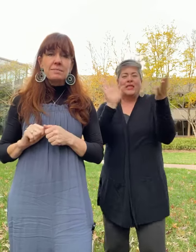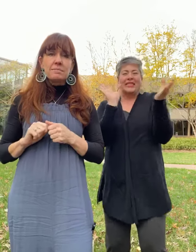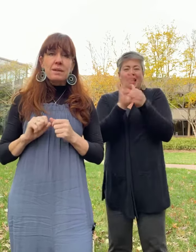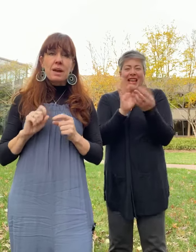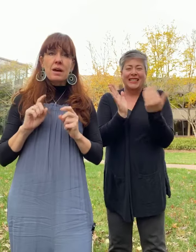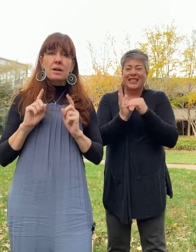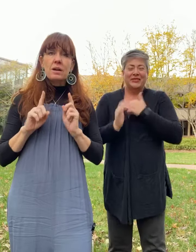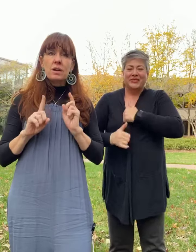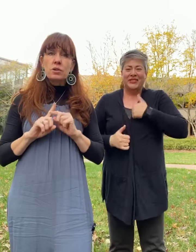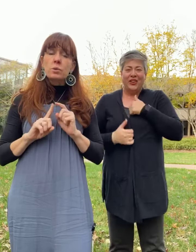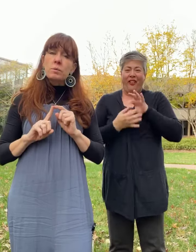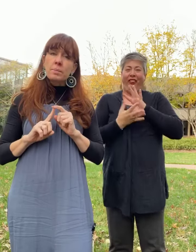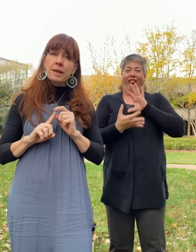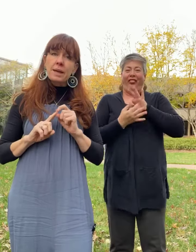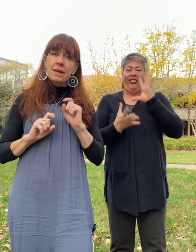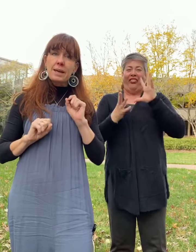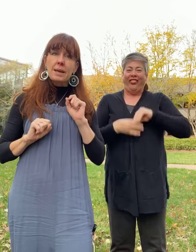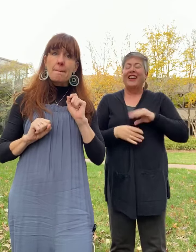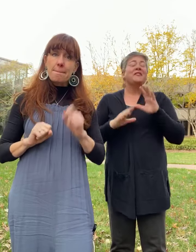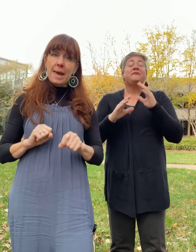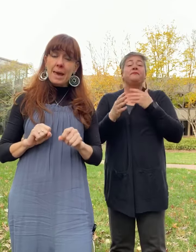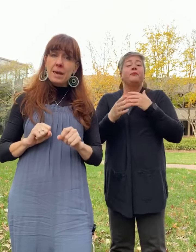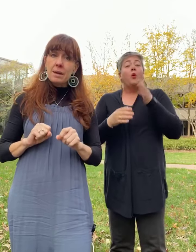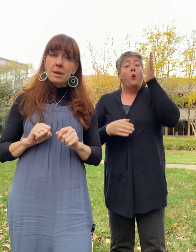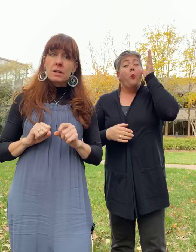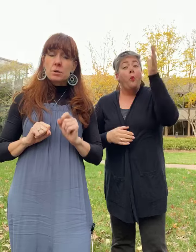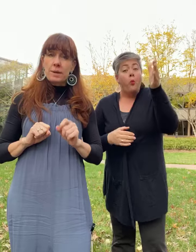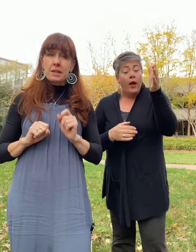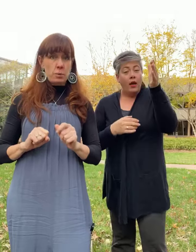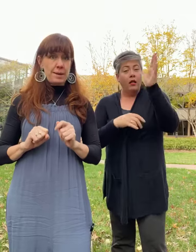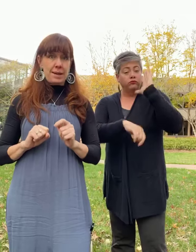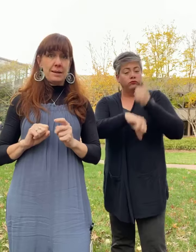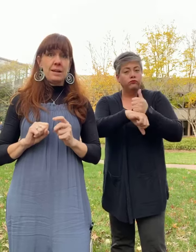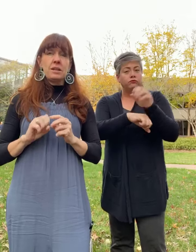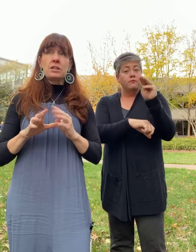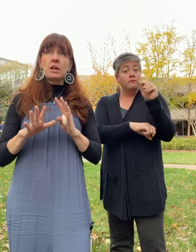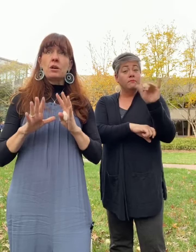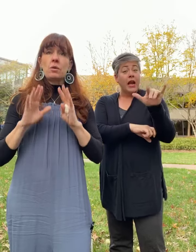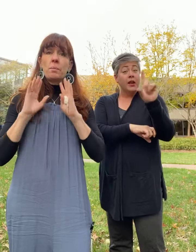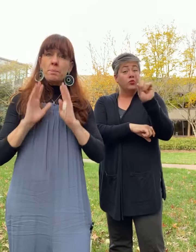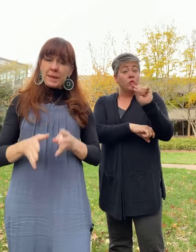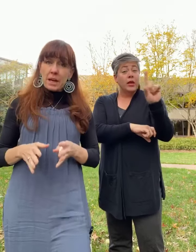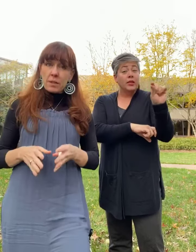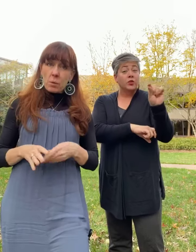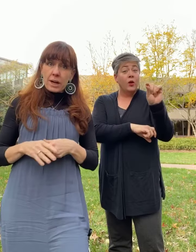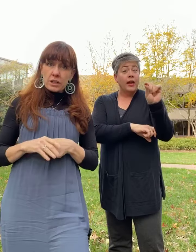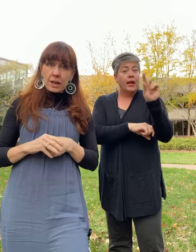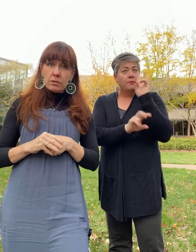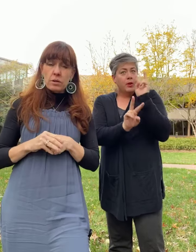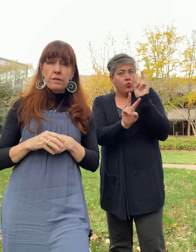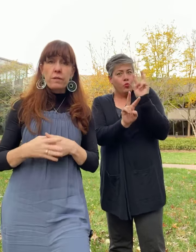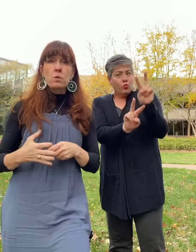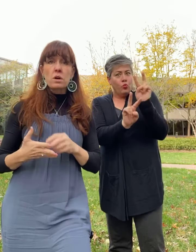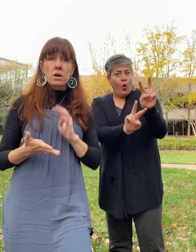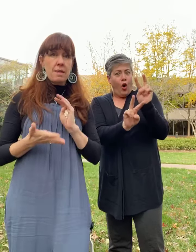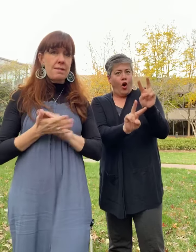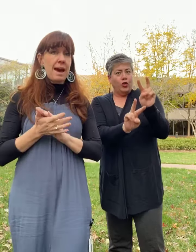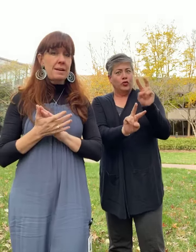Uh, a tour we're planning in May, 2020. So be on the watch out for that.